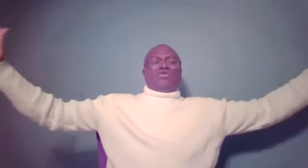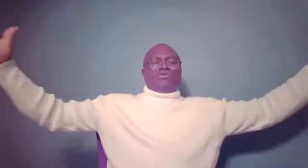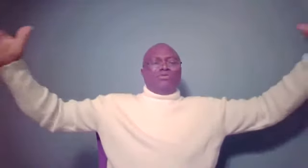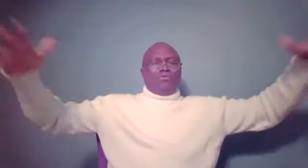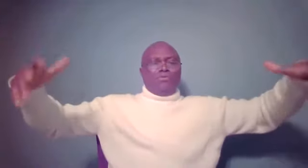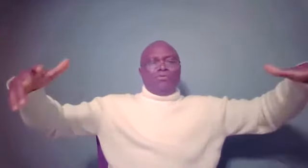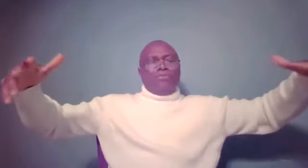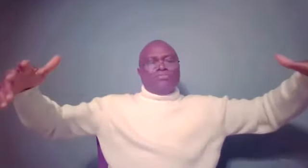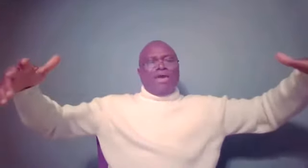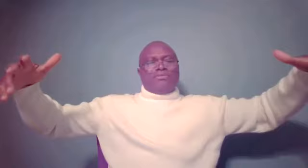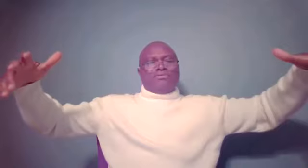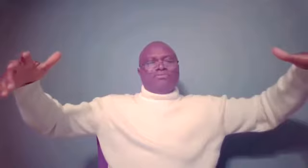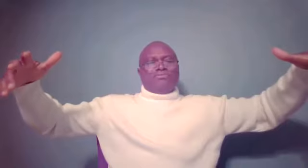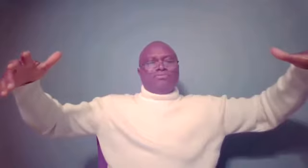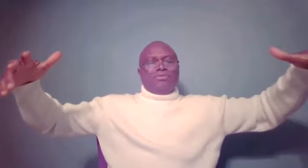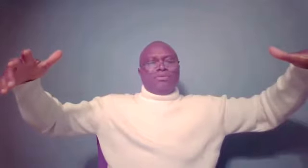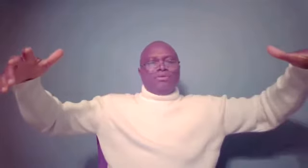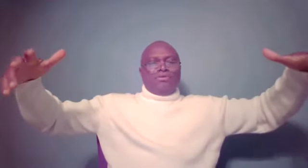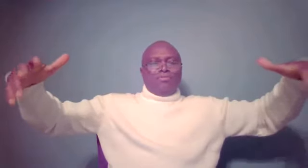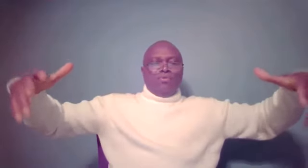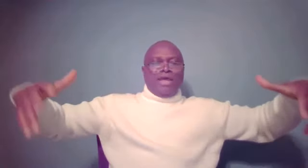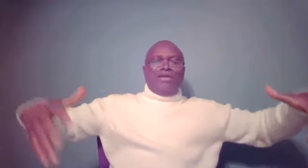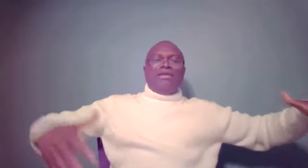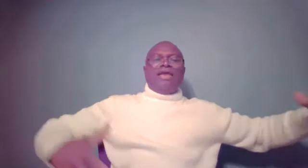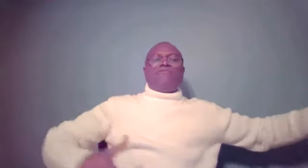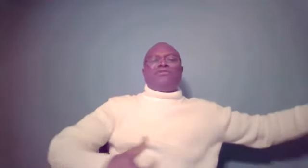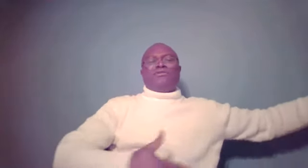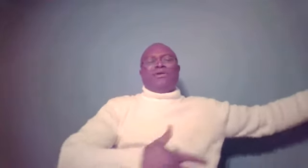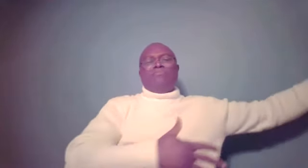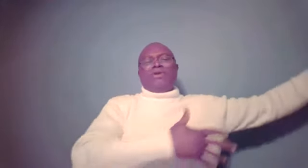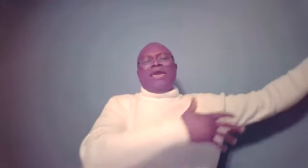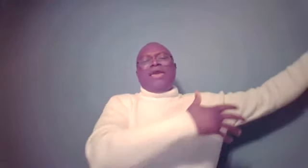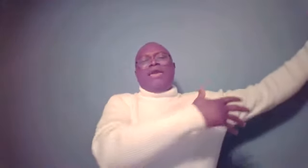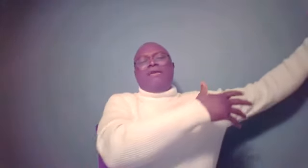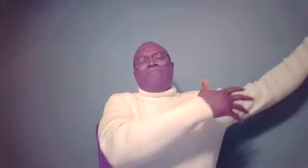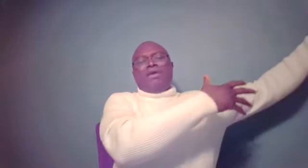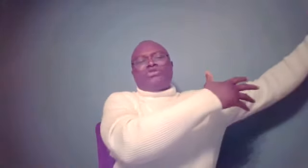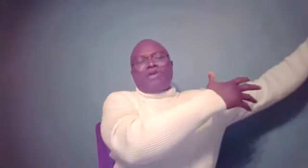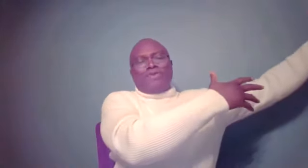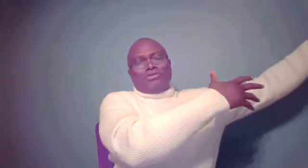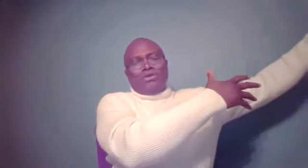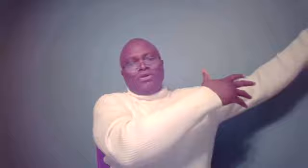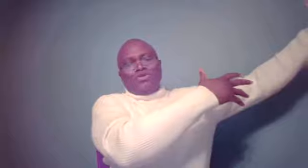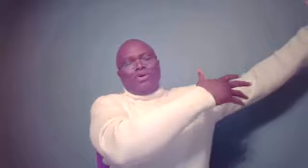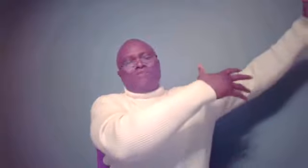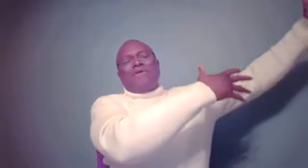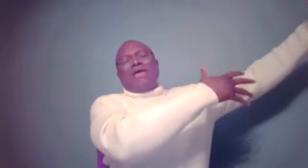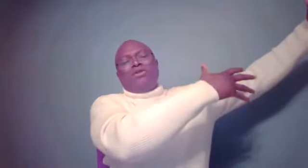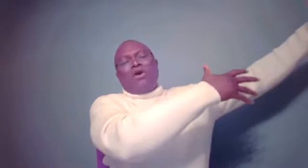was met. When he left and became a servant to his father-in-law,